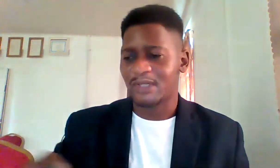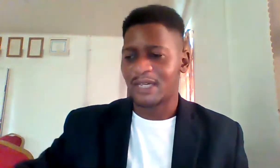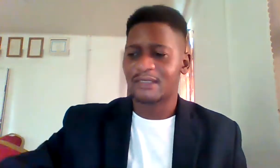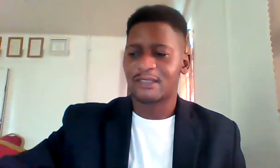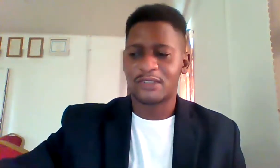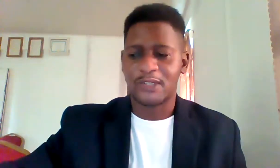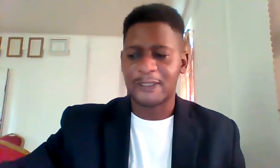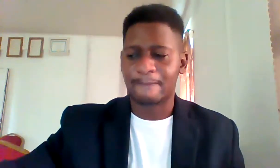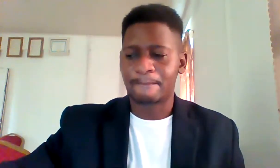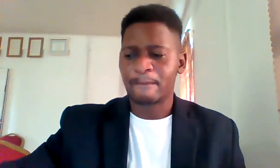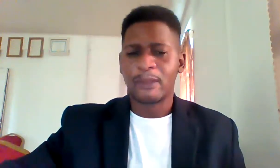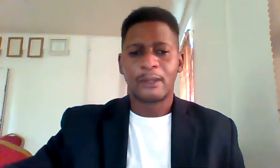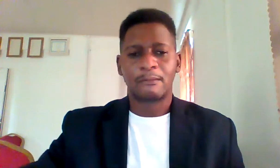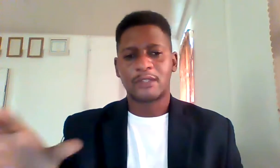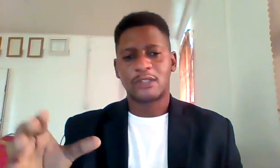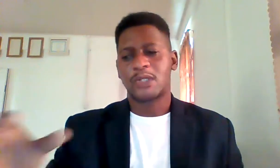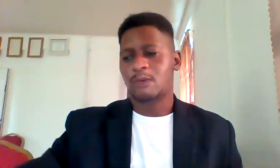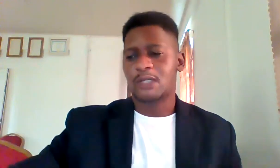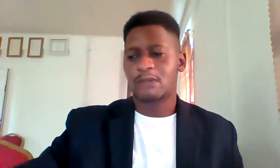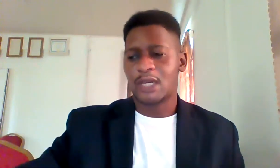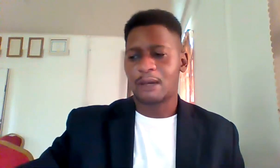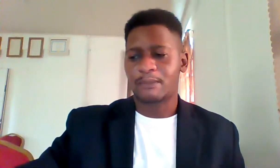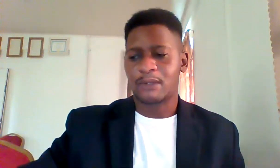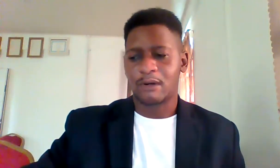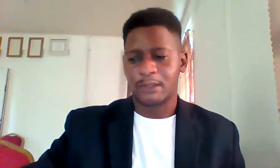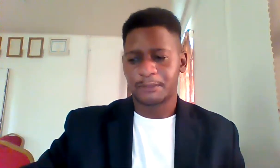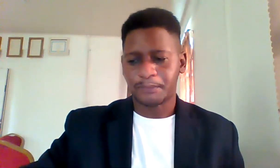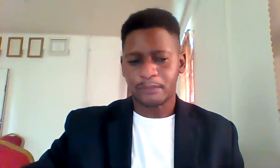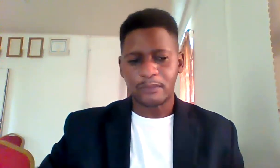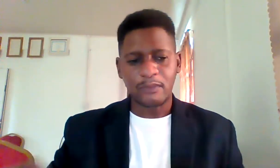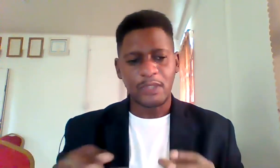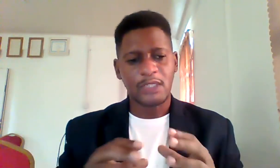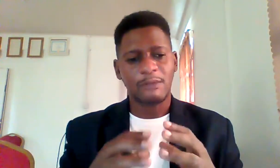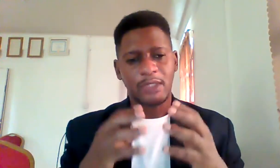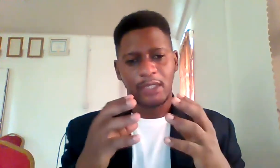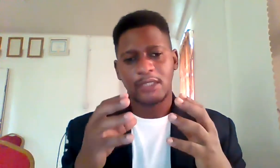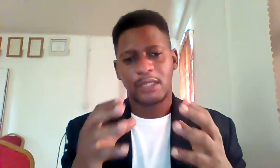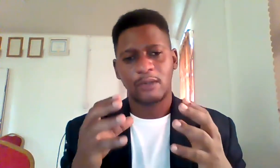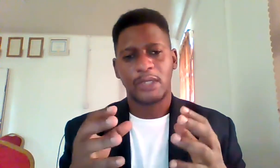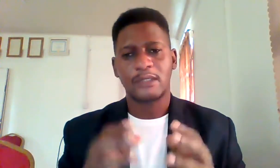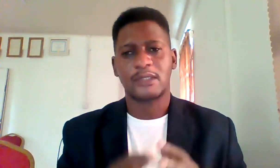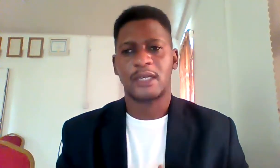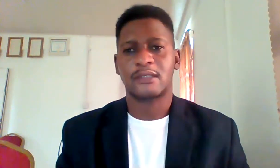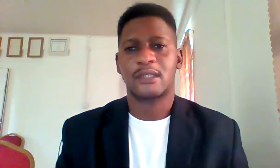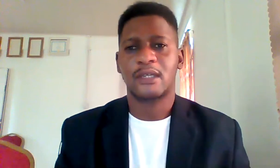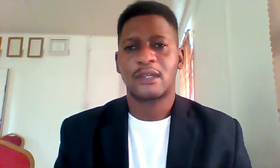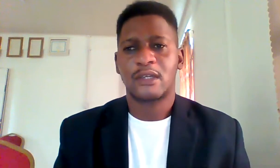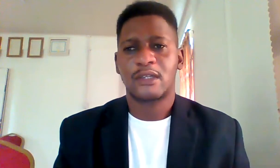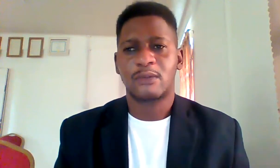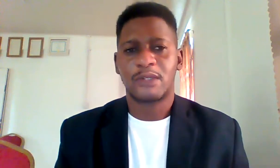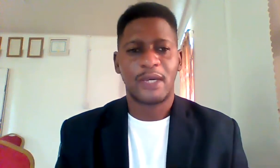that just now but i just want to quickly recap on some of the key takeaways that you would have